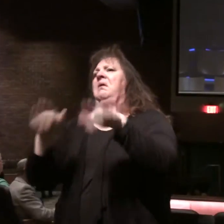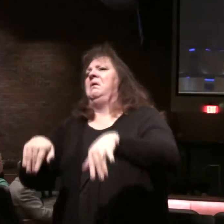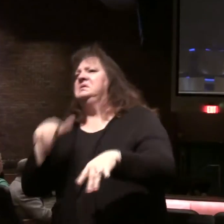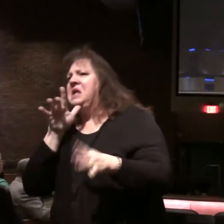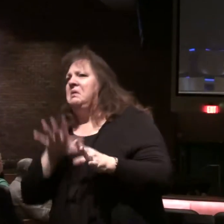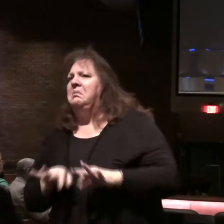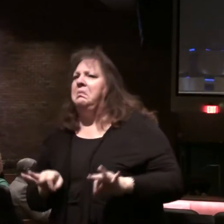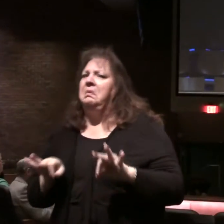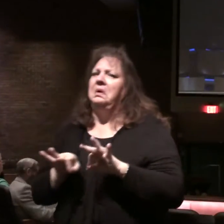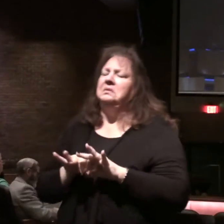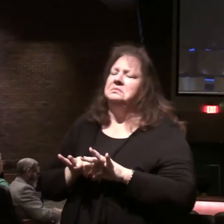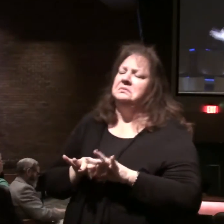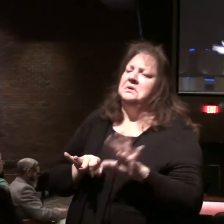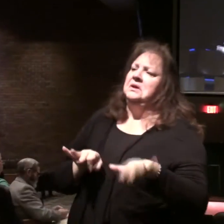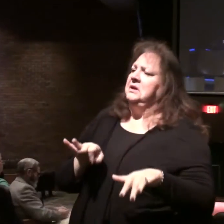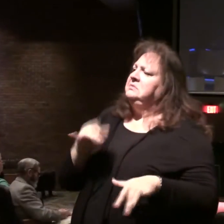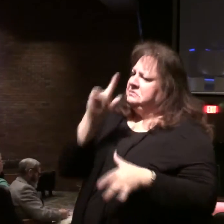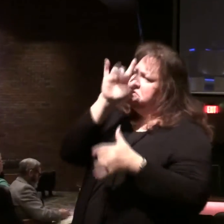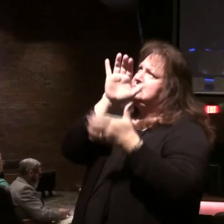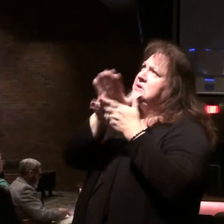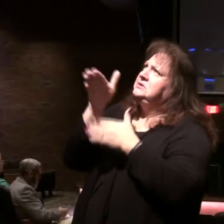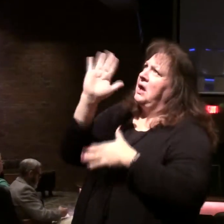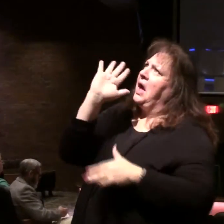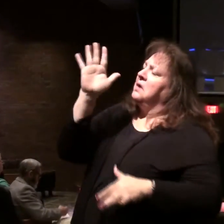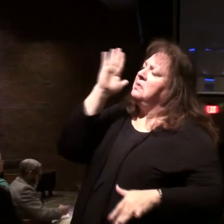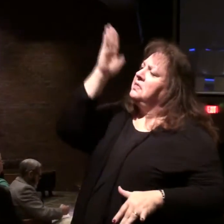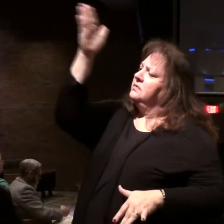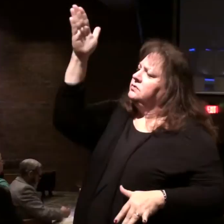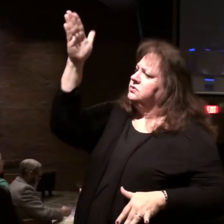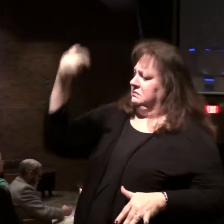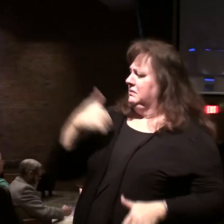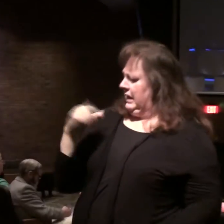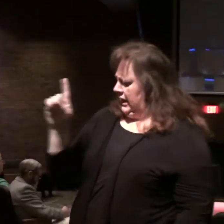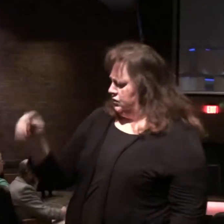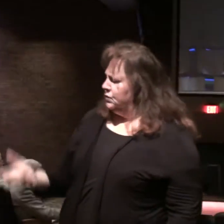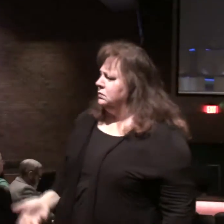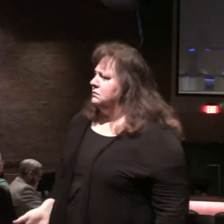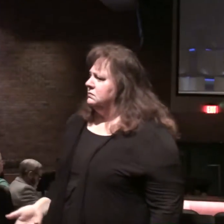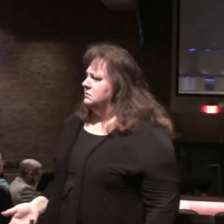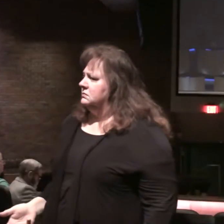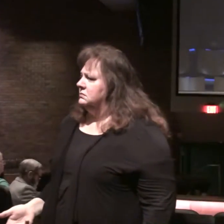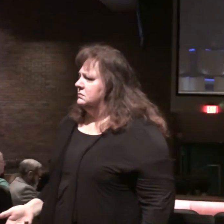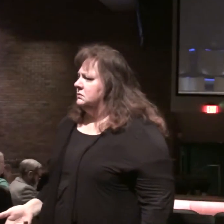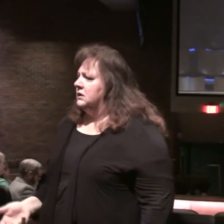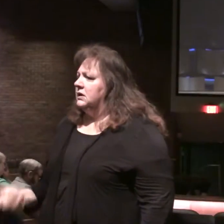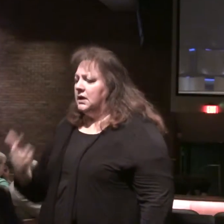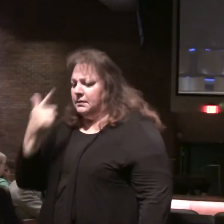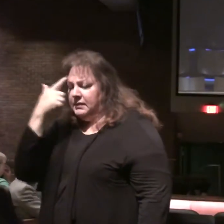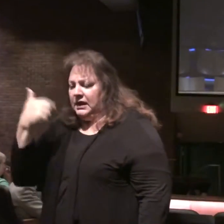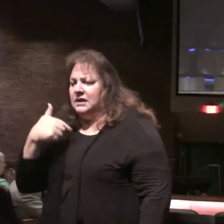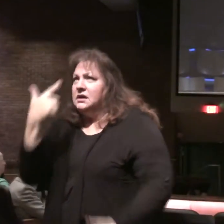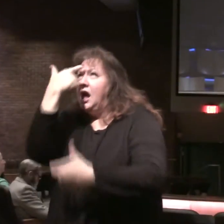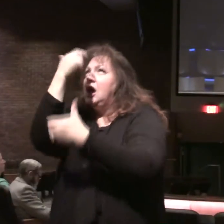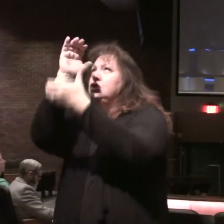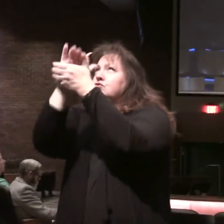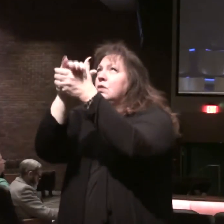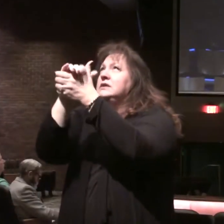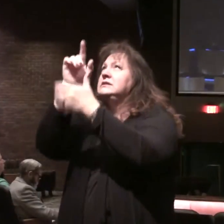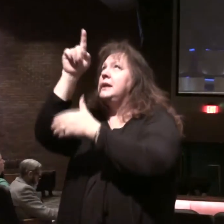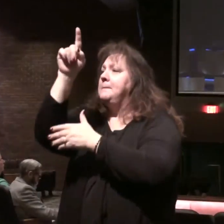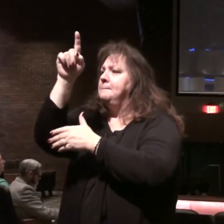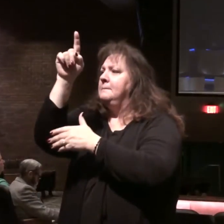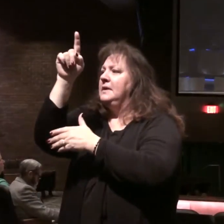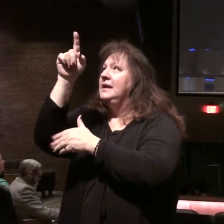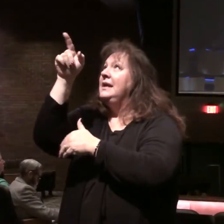important. We just trust God with the future. We do trust God with the future. Because we trust in the God of the